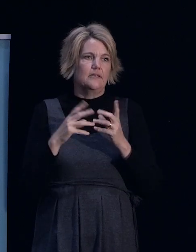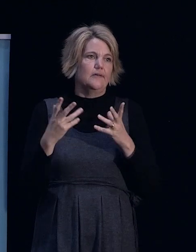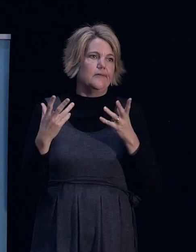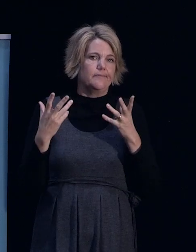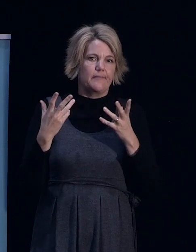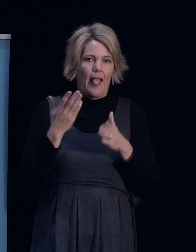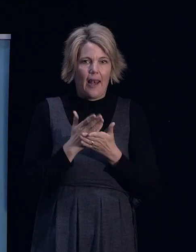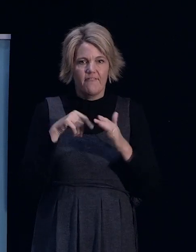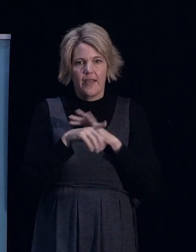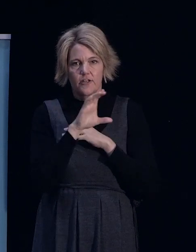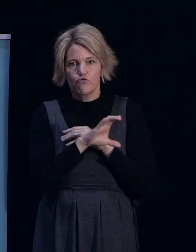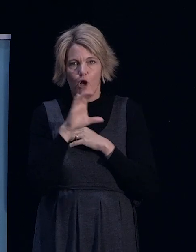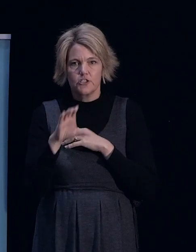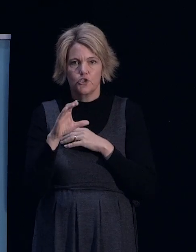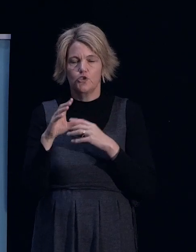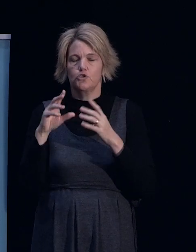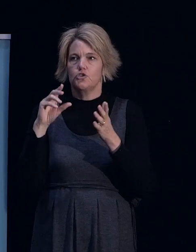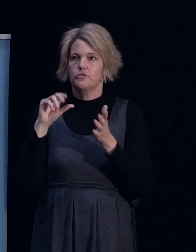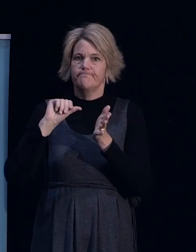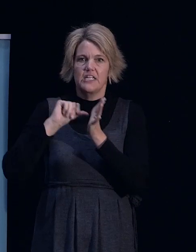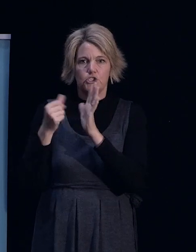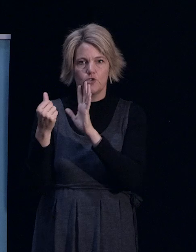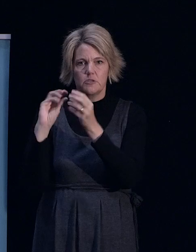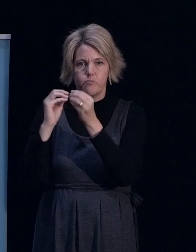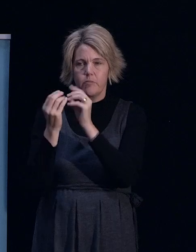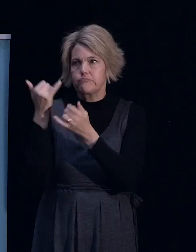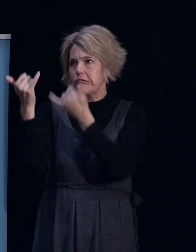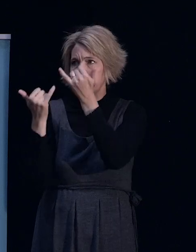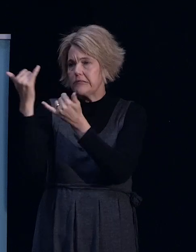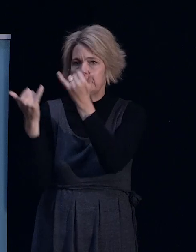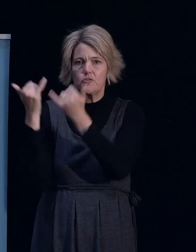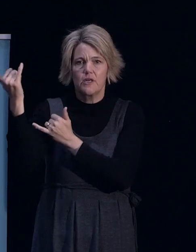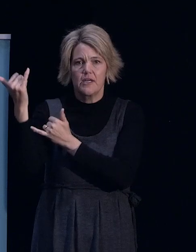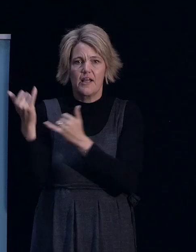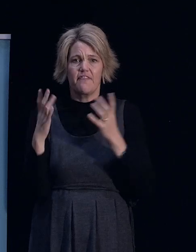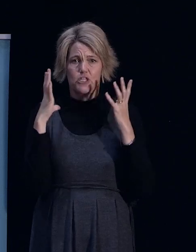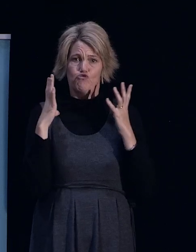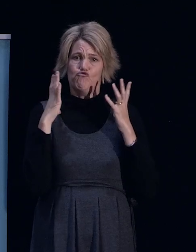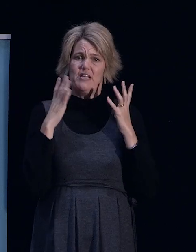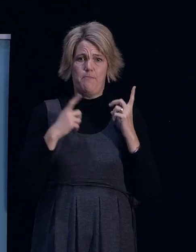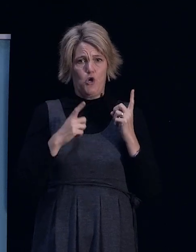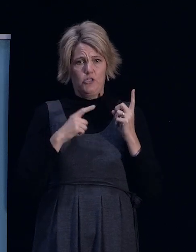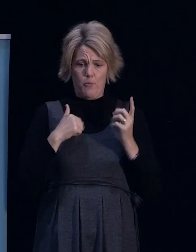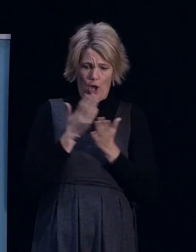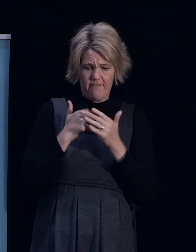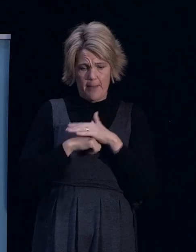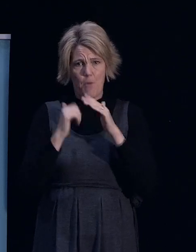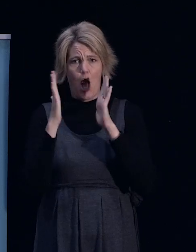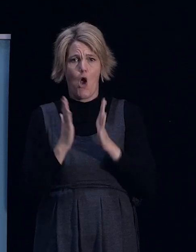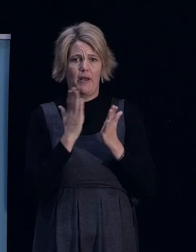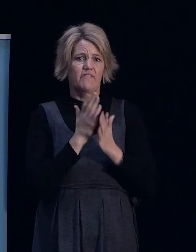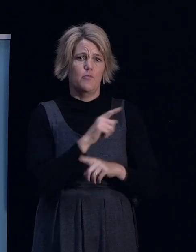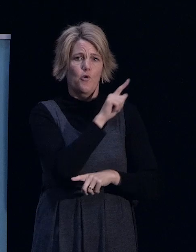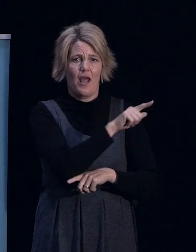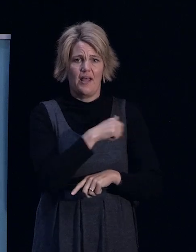insurance issues, having to ring lots of people up, the stress of not being in your home and just trying to go to